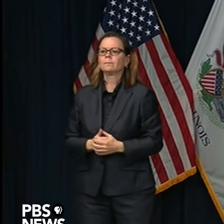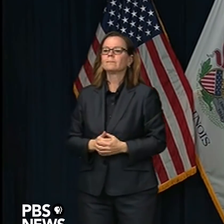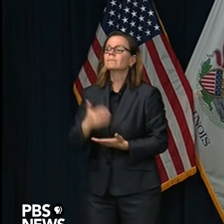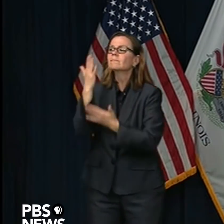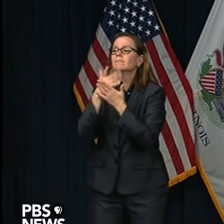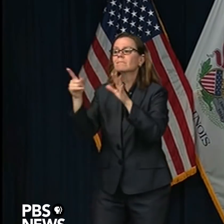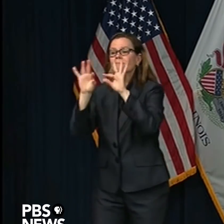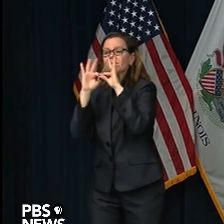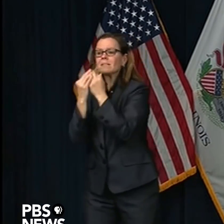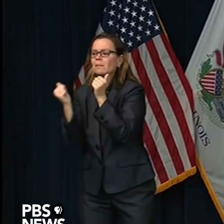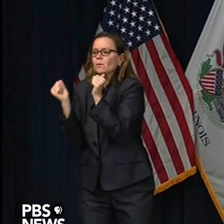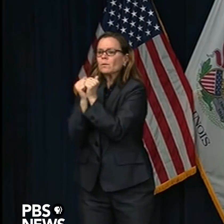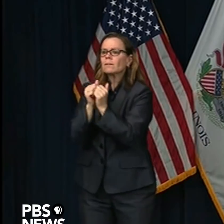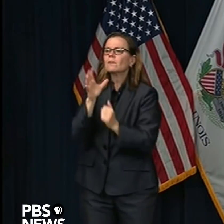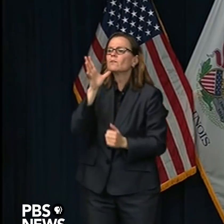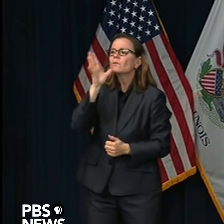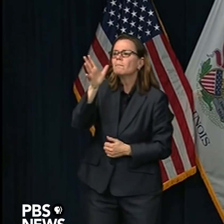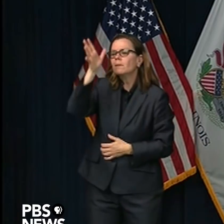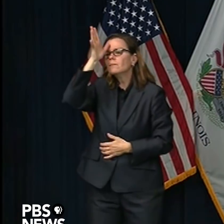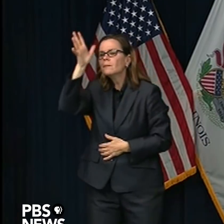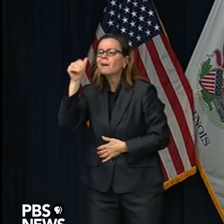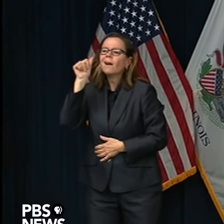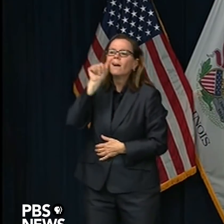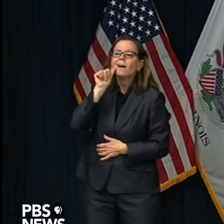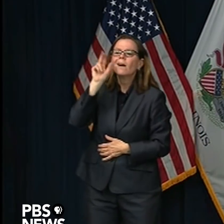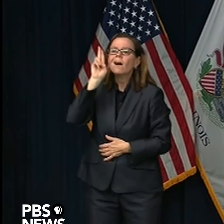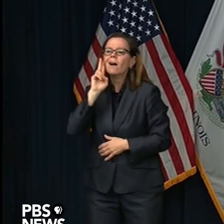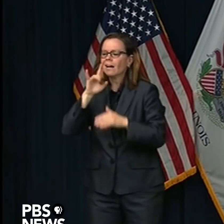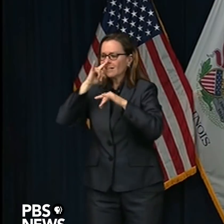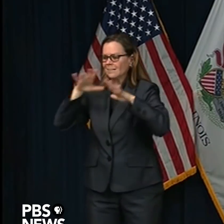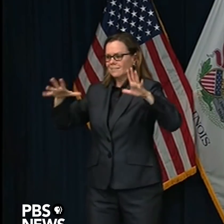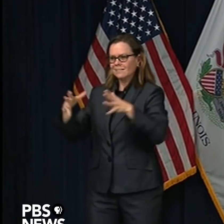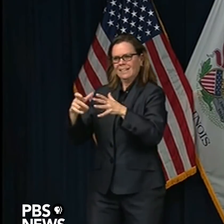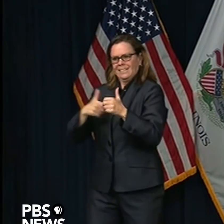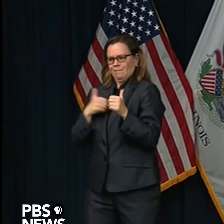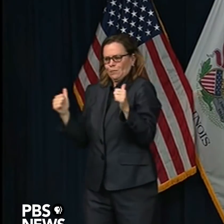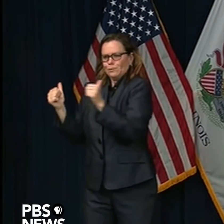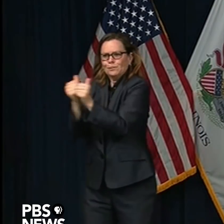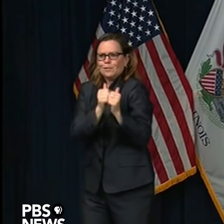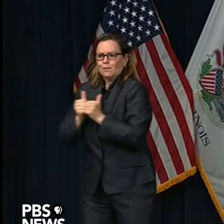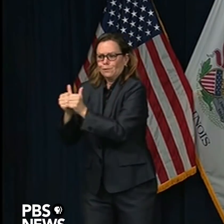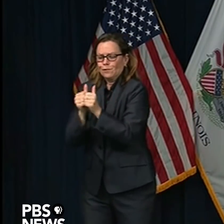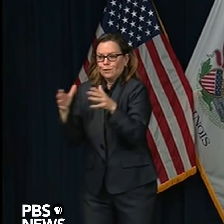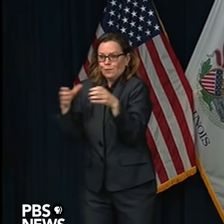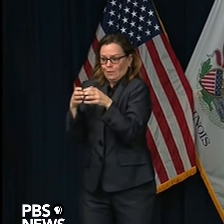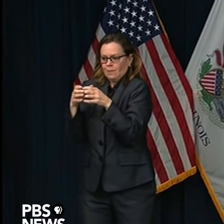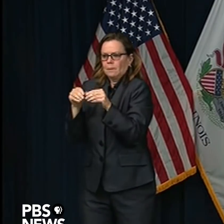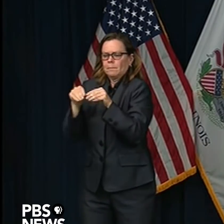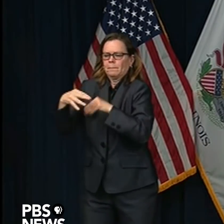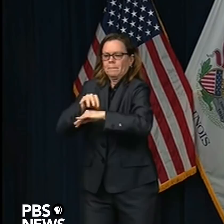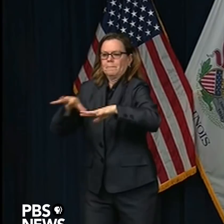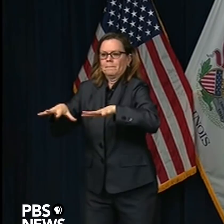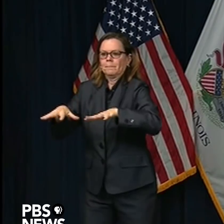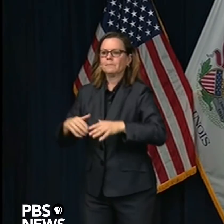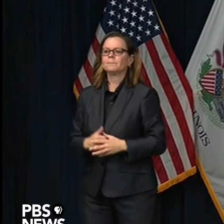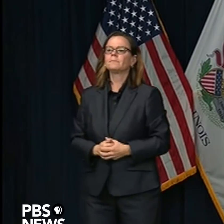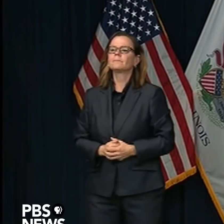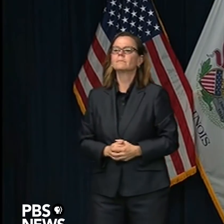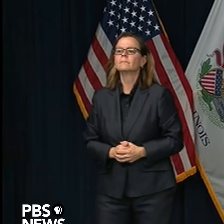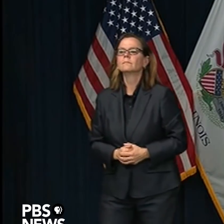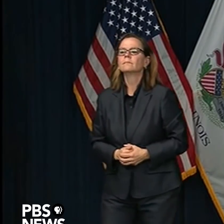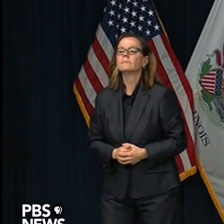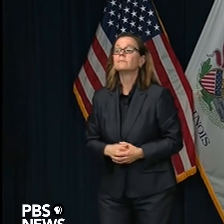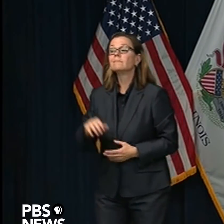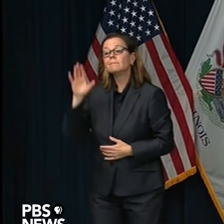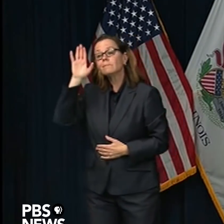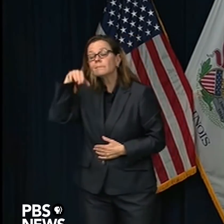more spread. Because we've seen that the first people to get the virus from an index case are people who are in their household contact. That's